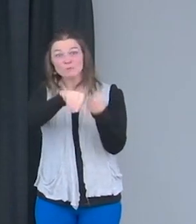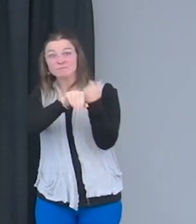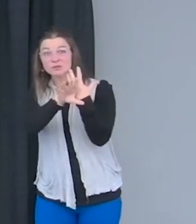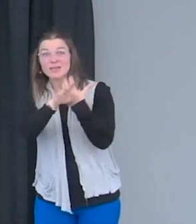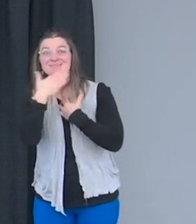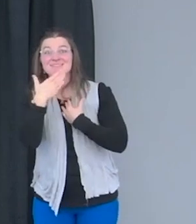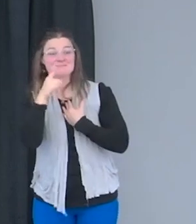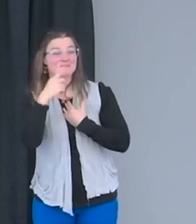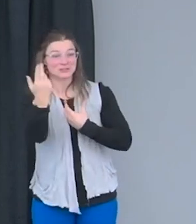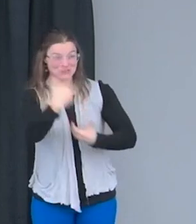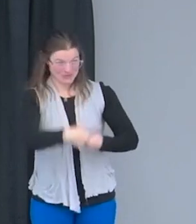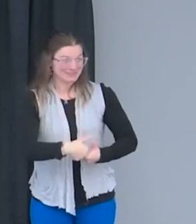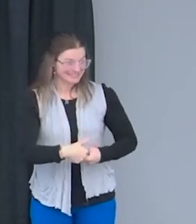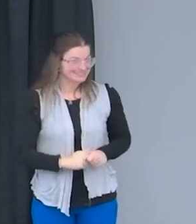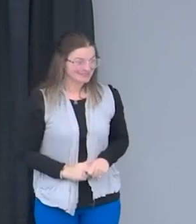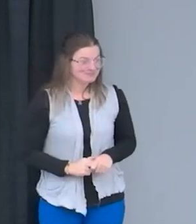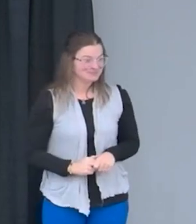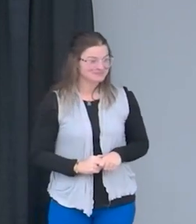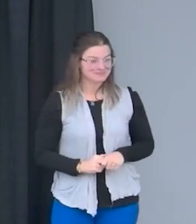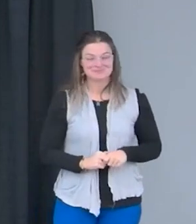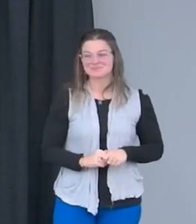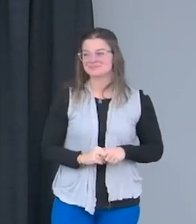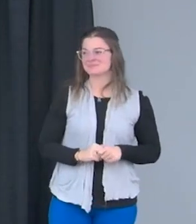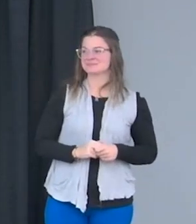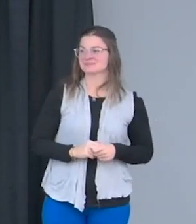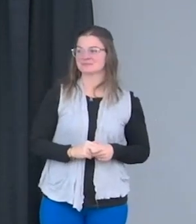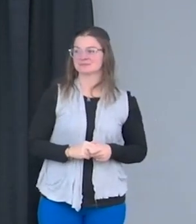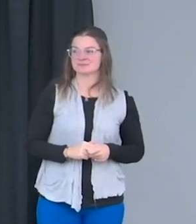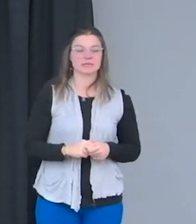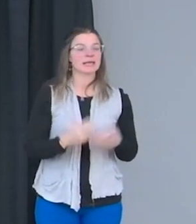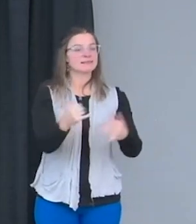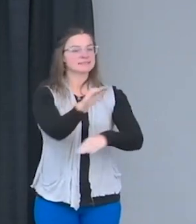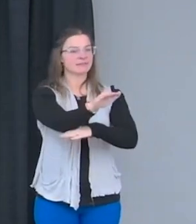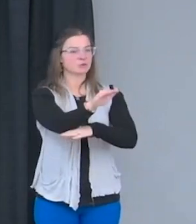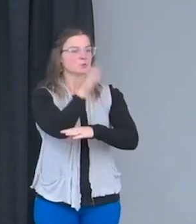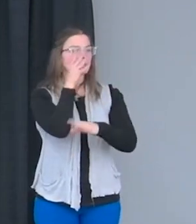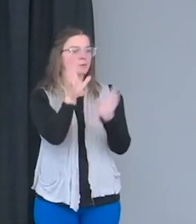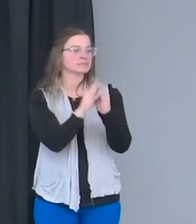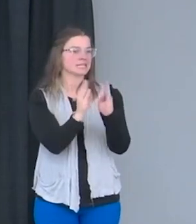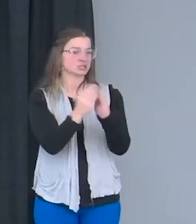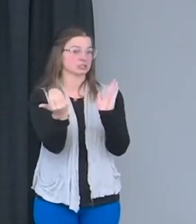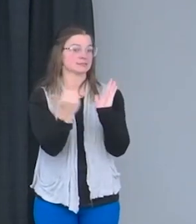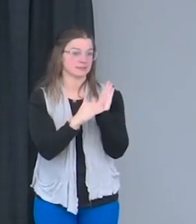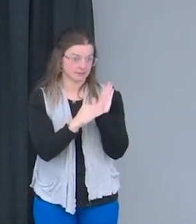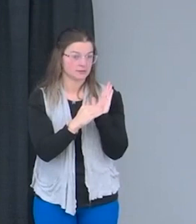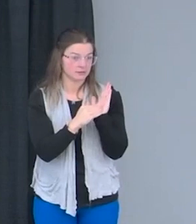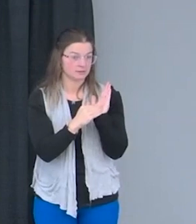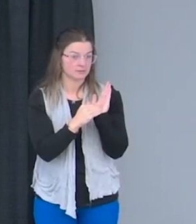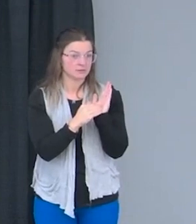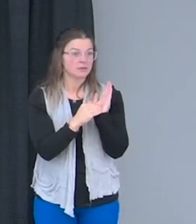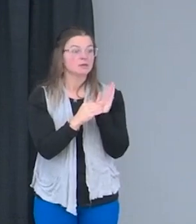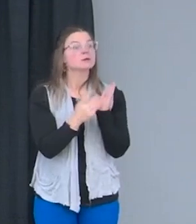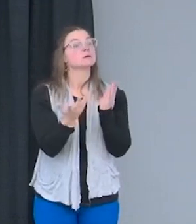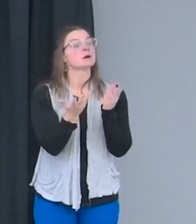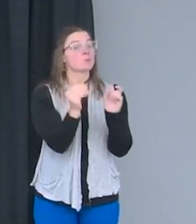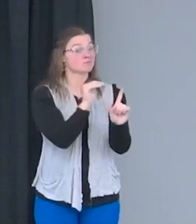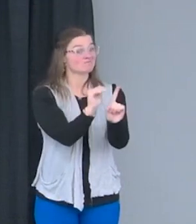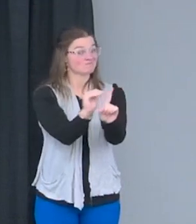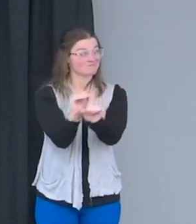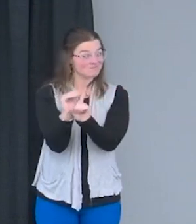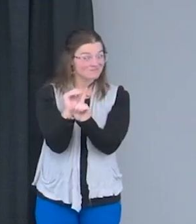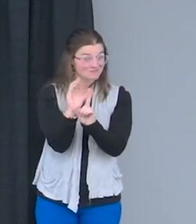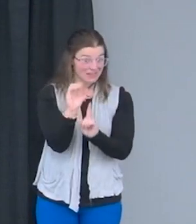for joining us today, and we'll have another session this afternoon. I did want to remind everyone that it's